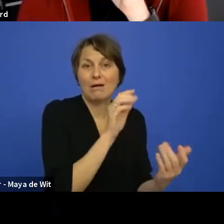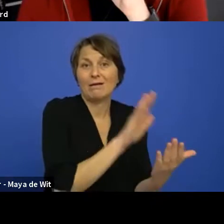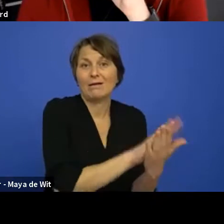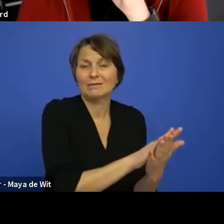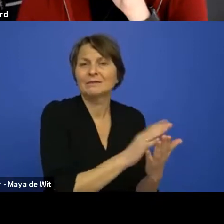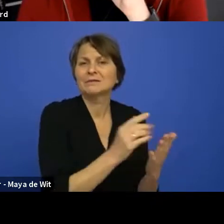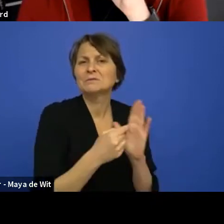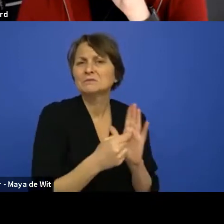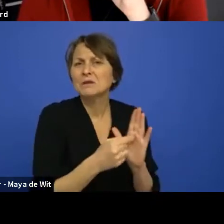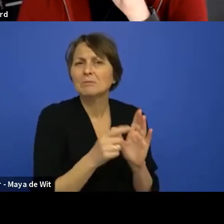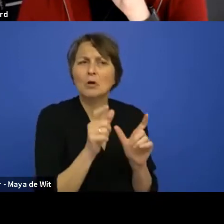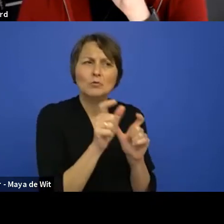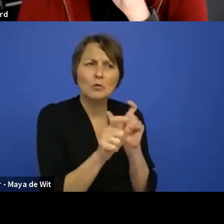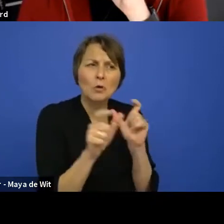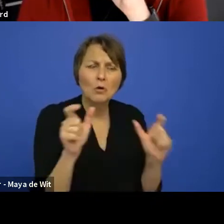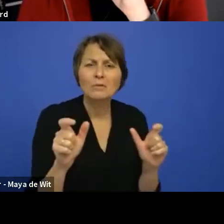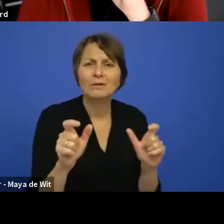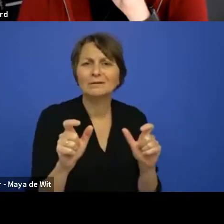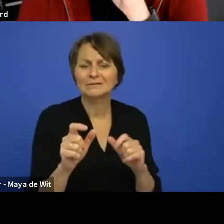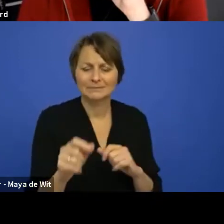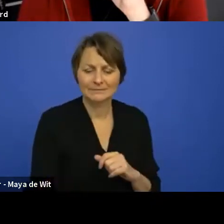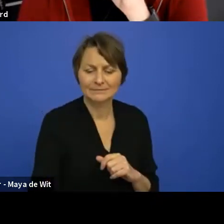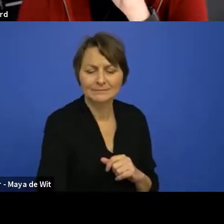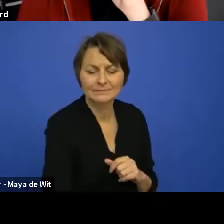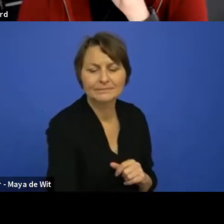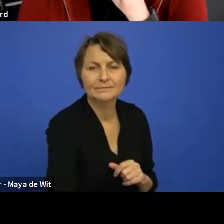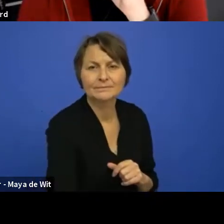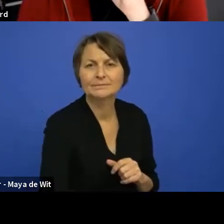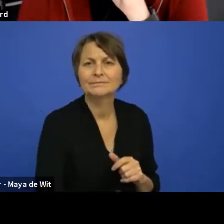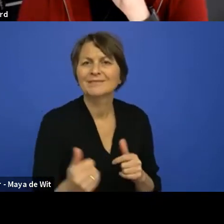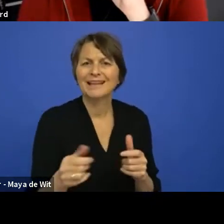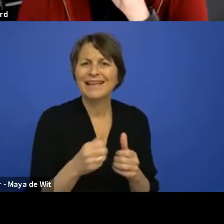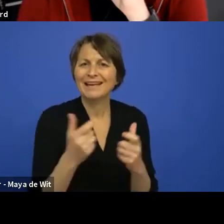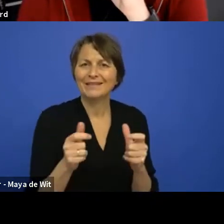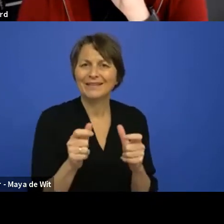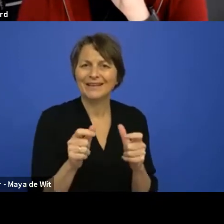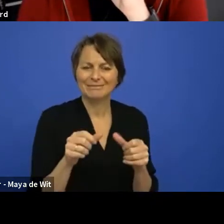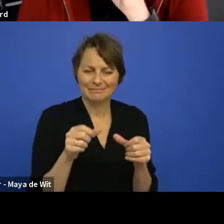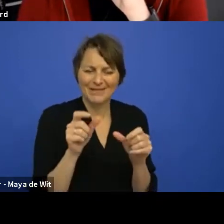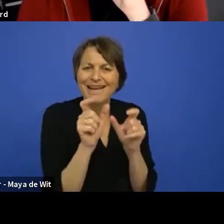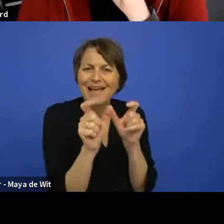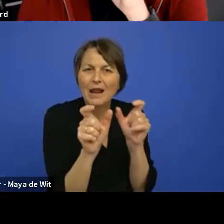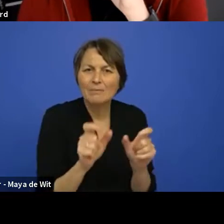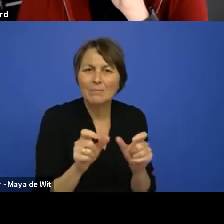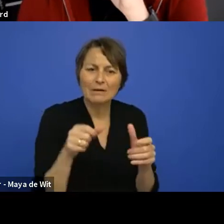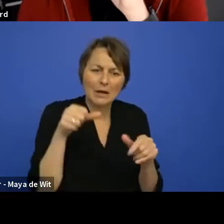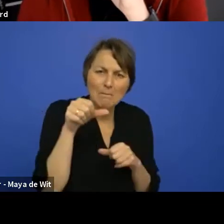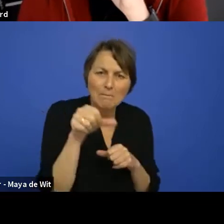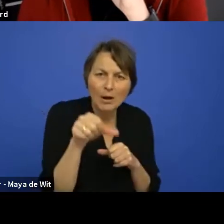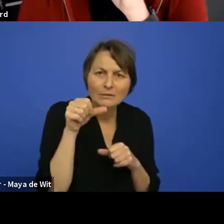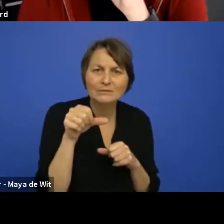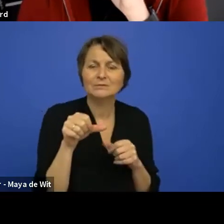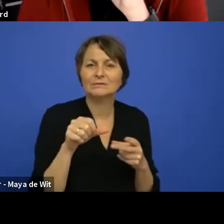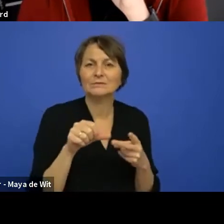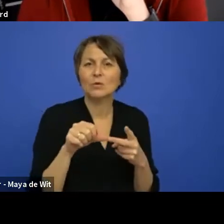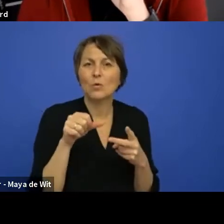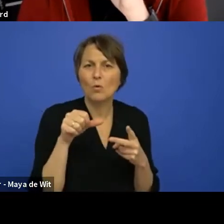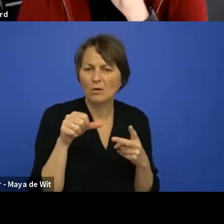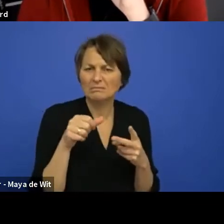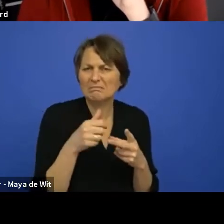element or a span element or a button element or anything that you know already from the DOM. Uh, from a framework perspective, uh, all these, all